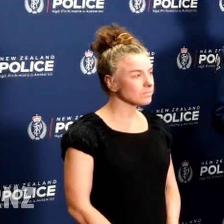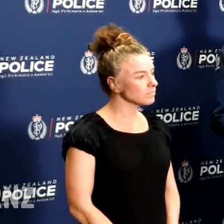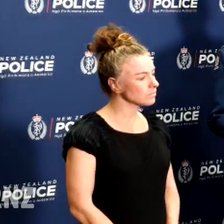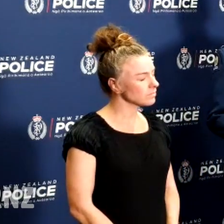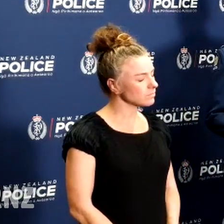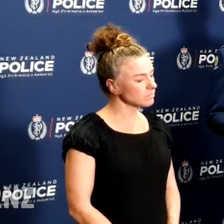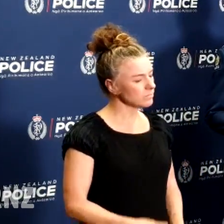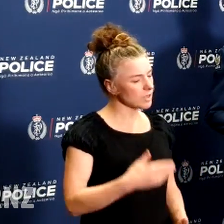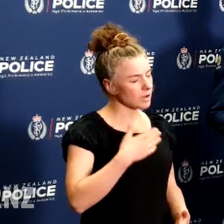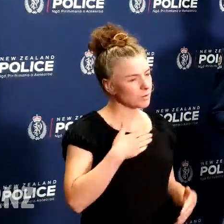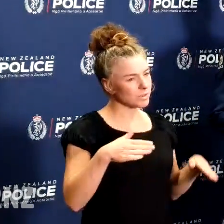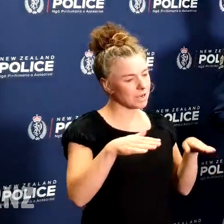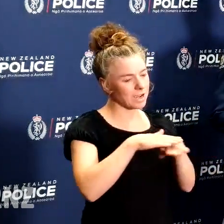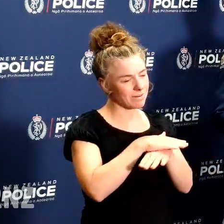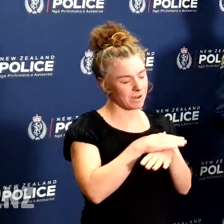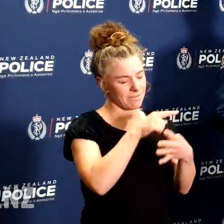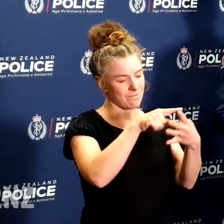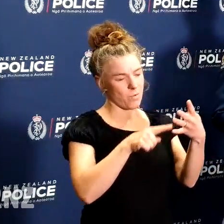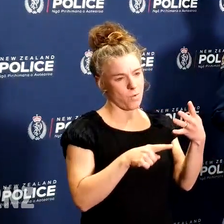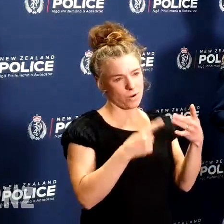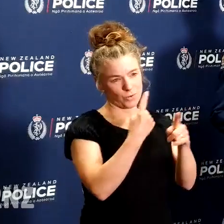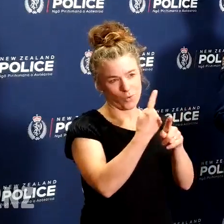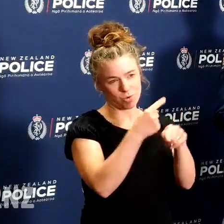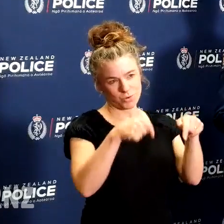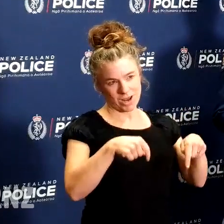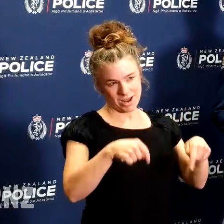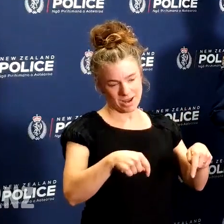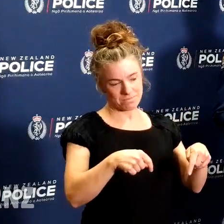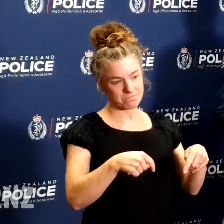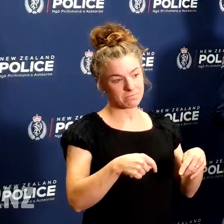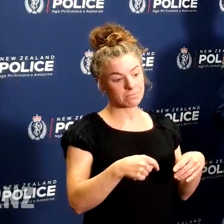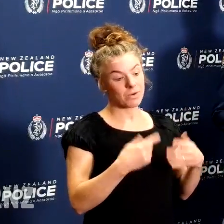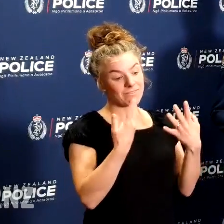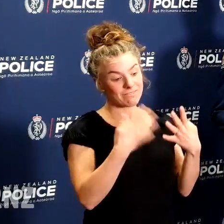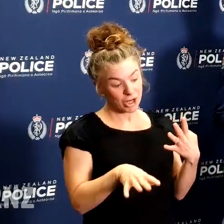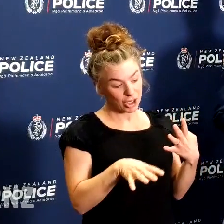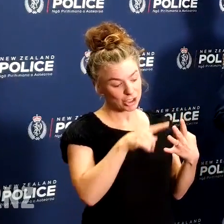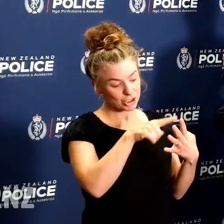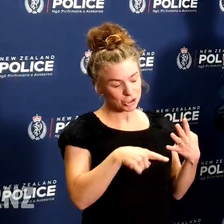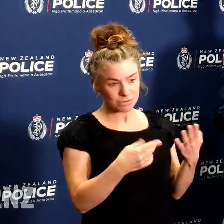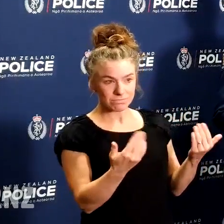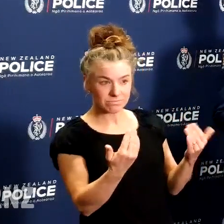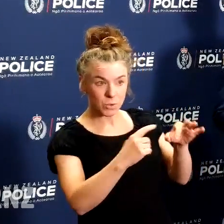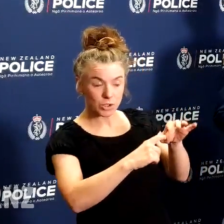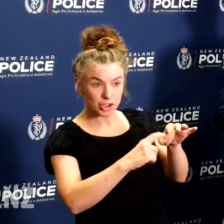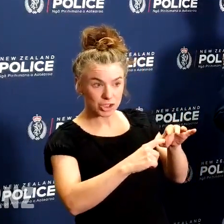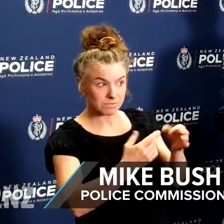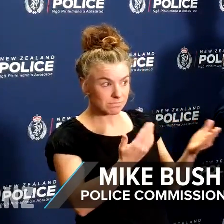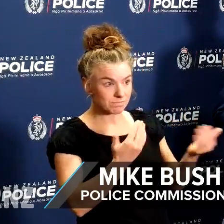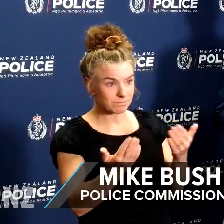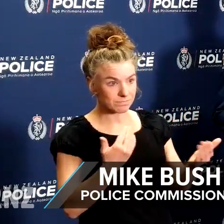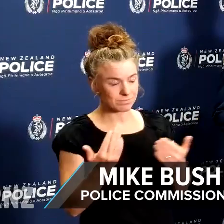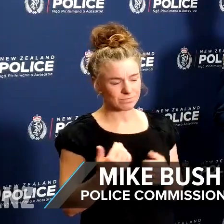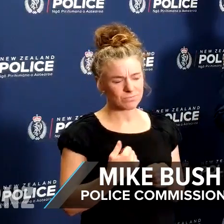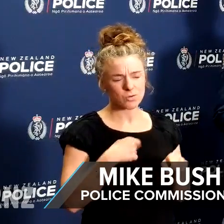I'd like to cover off four main points today and then open up for some questions at the end of that, which again, I